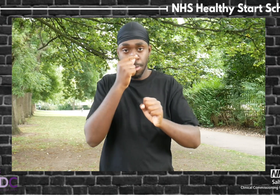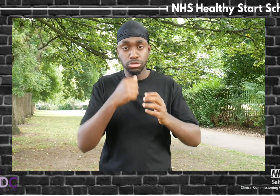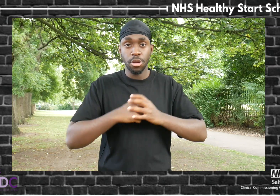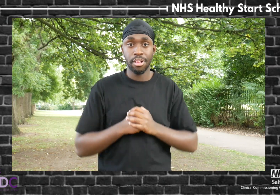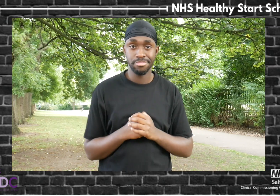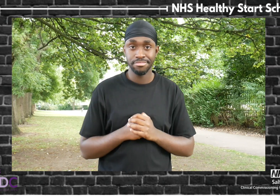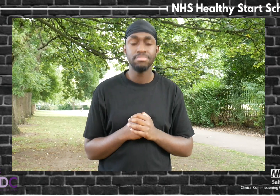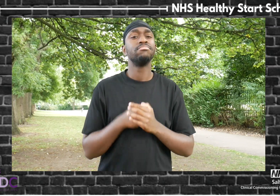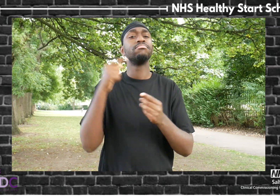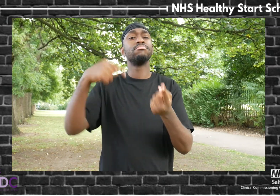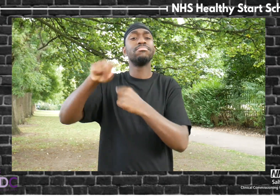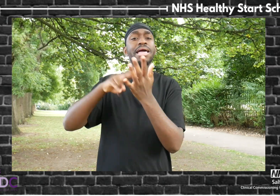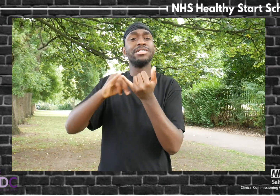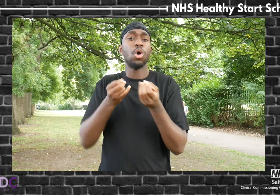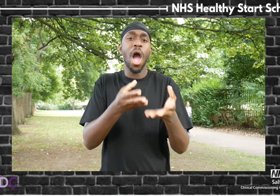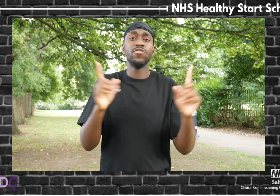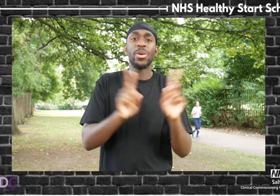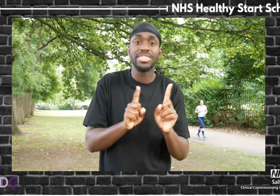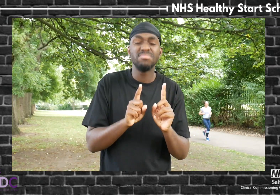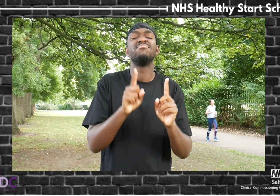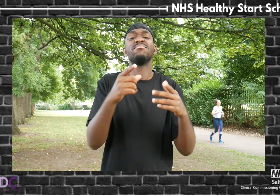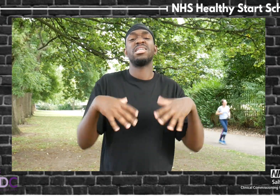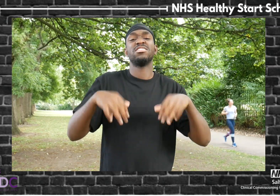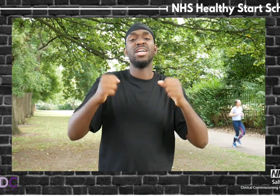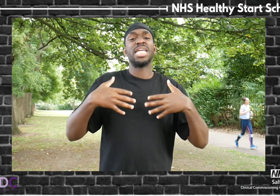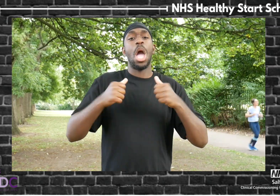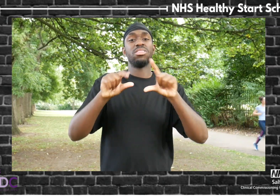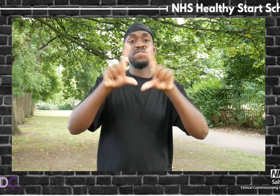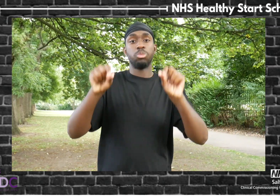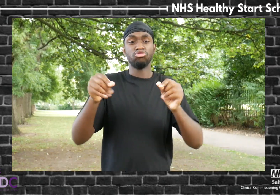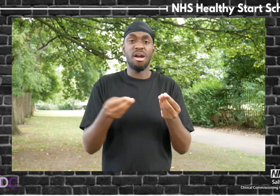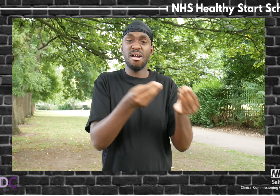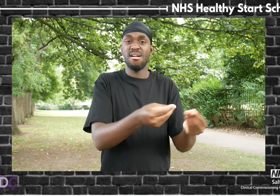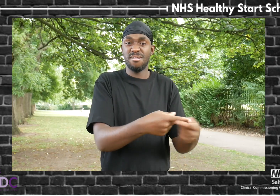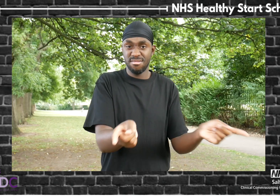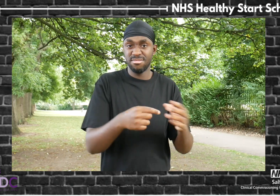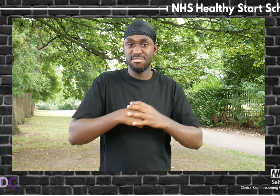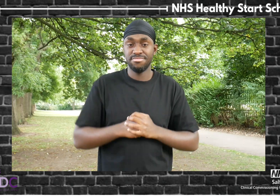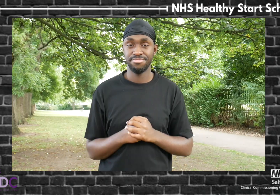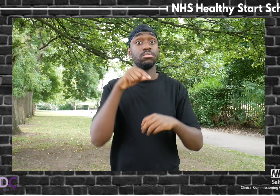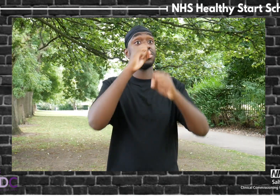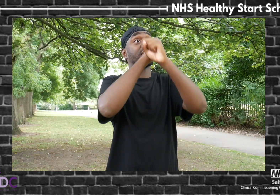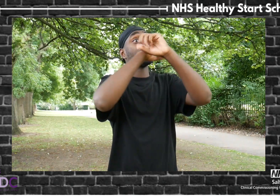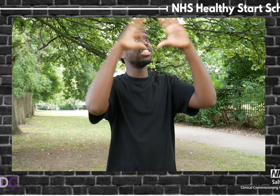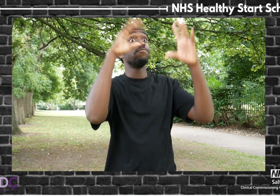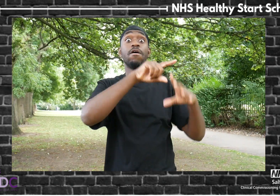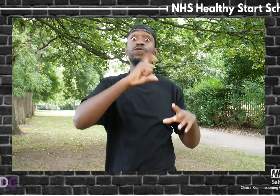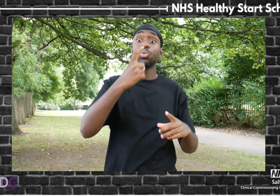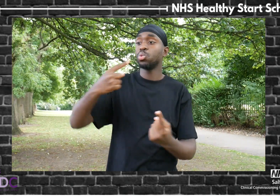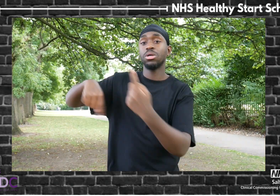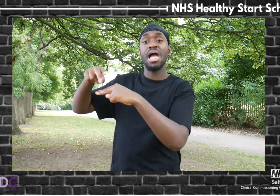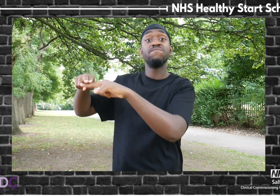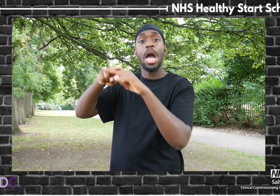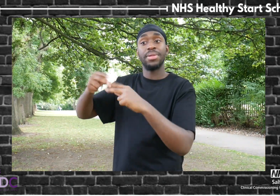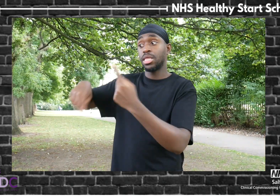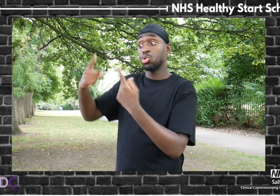Healthy Start Voucher Scheme. This scheme offers shopping vouchers to qualifying families to help pay